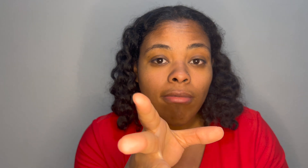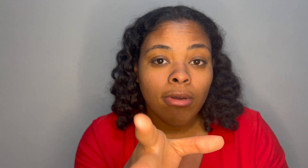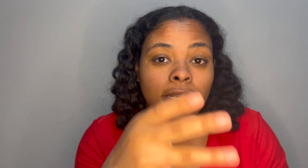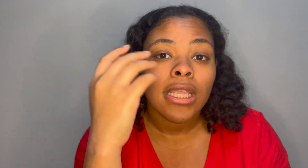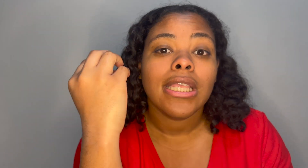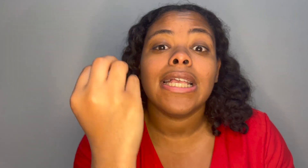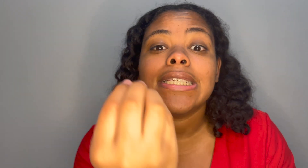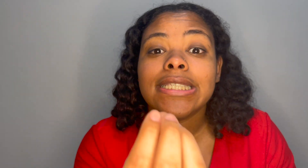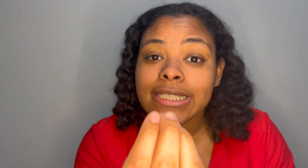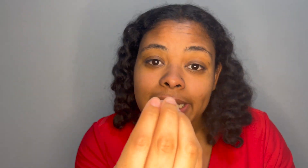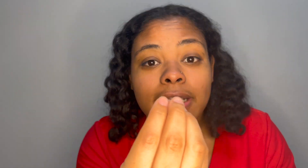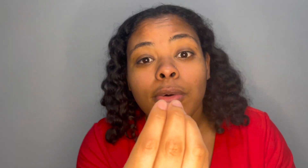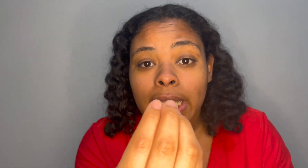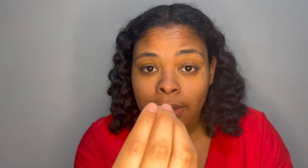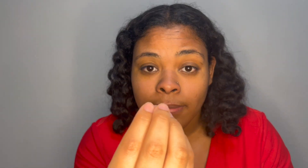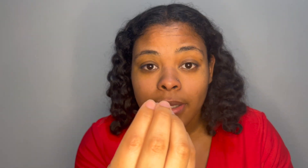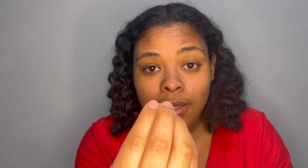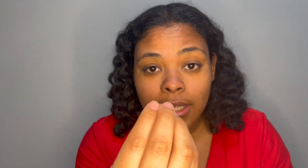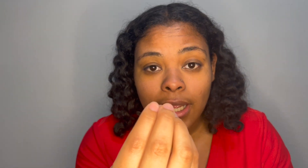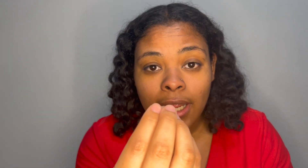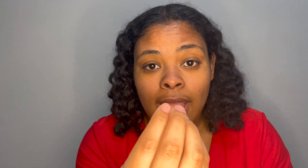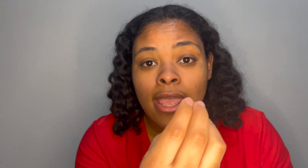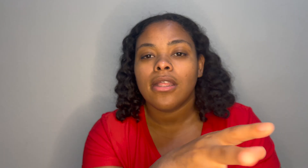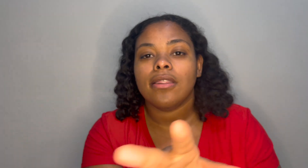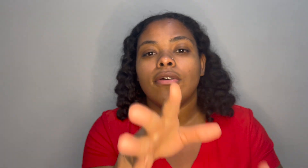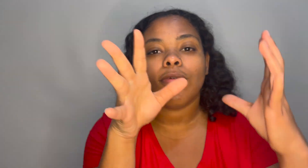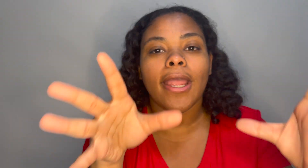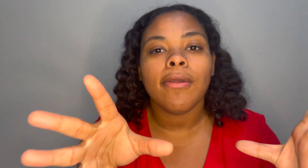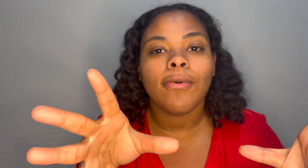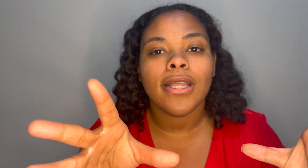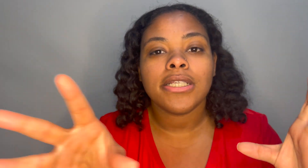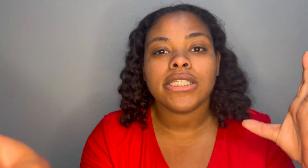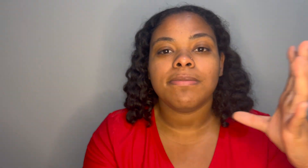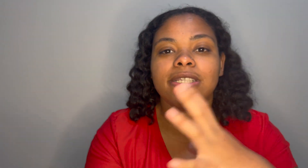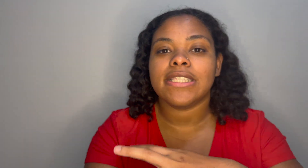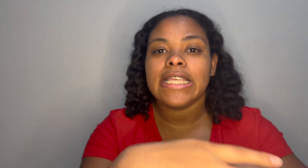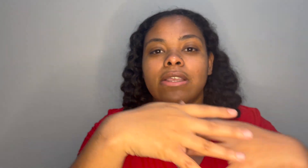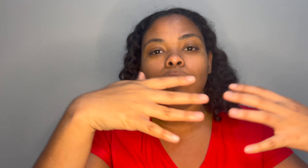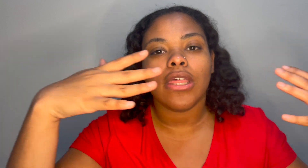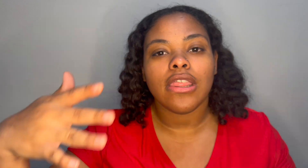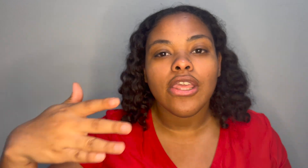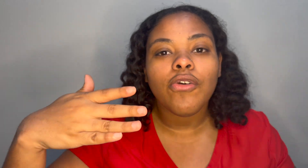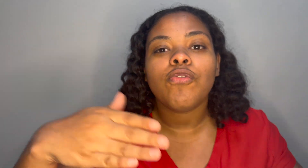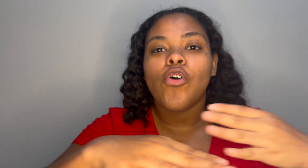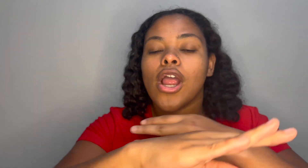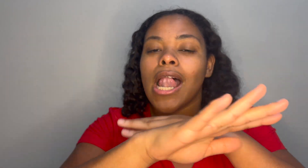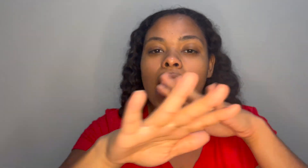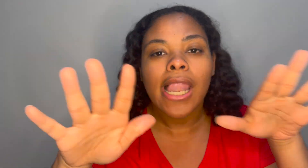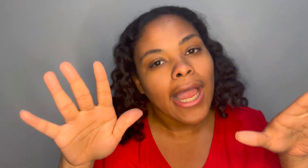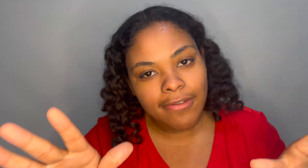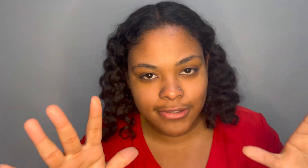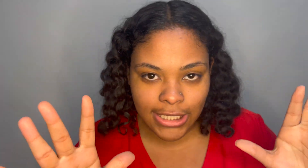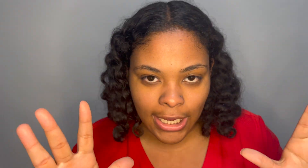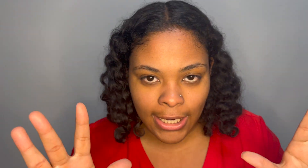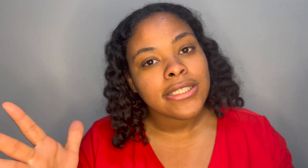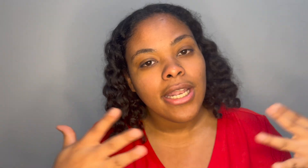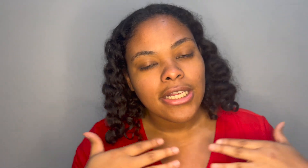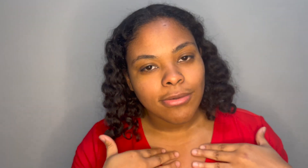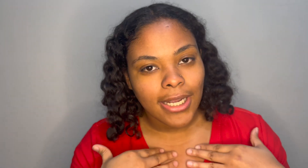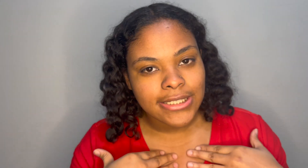one you stick with them okay the right one should be sticking with you for a lifetime so that's why i